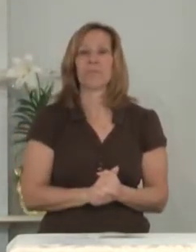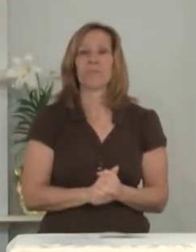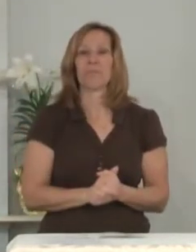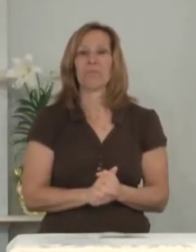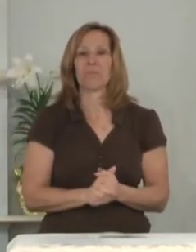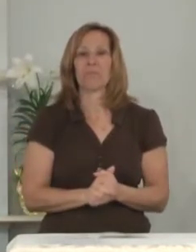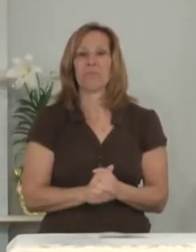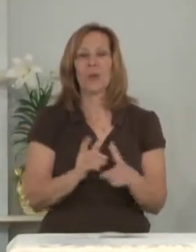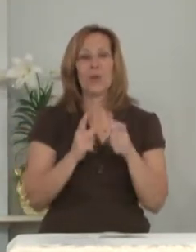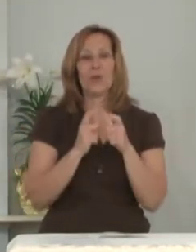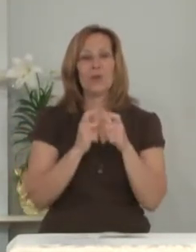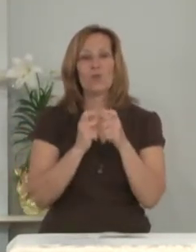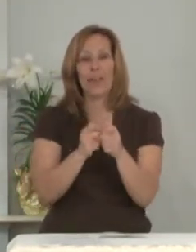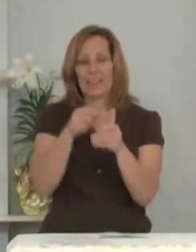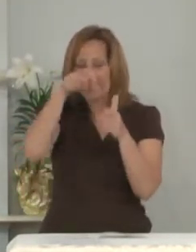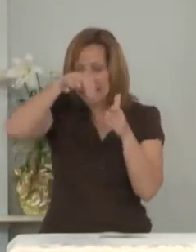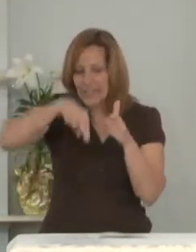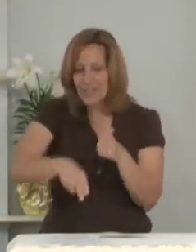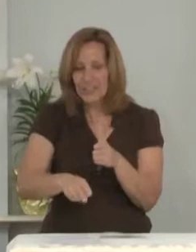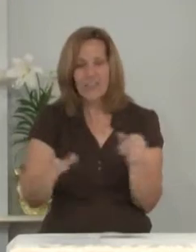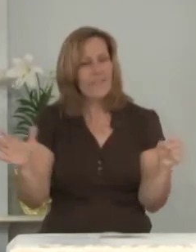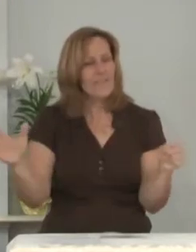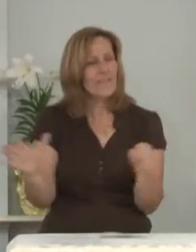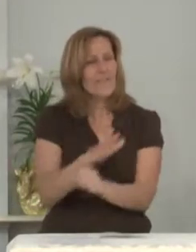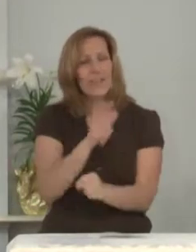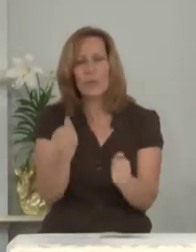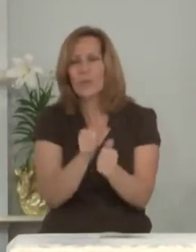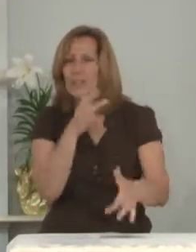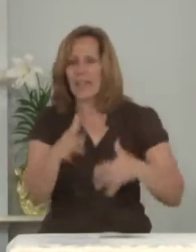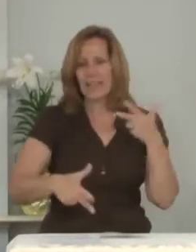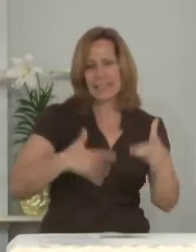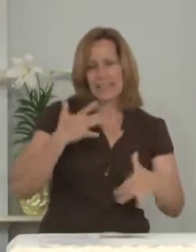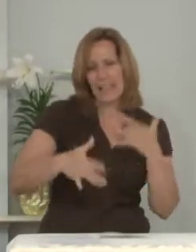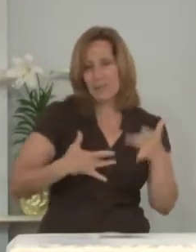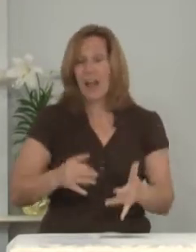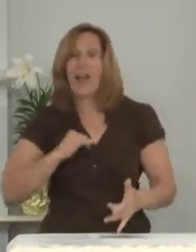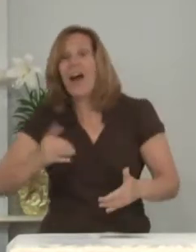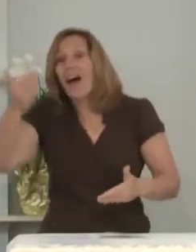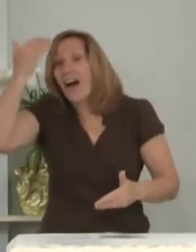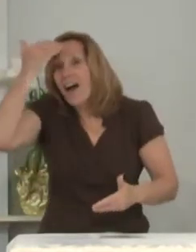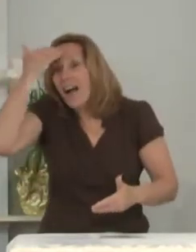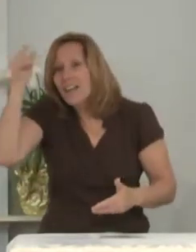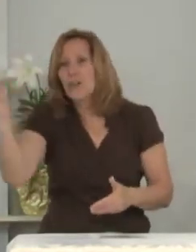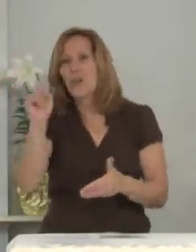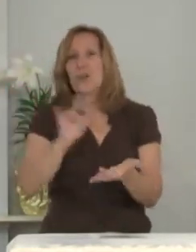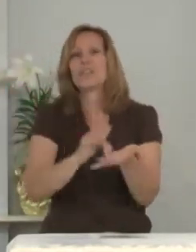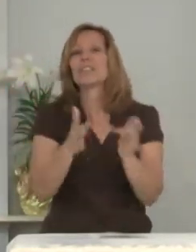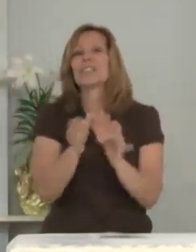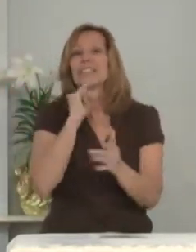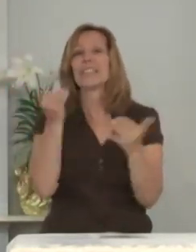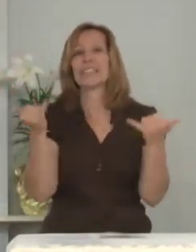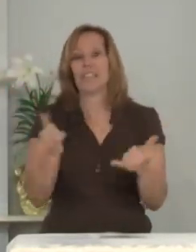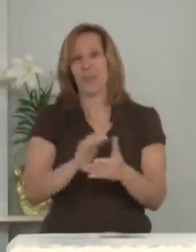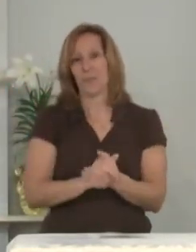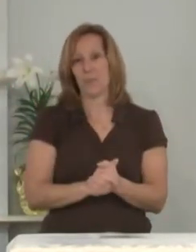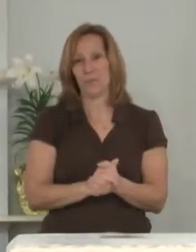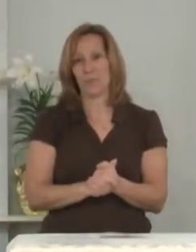He ran downstairs full of excitement. Aha! I know where Jesus is!